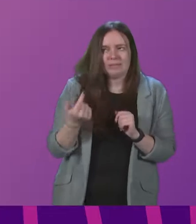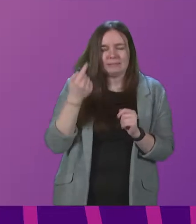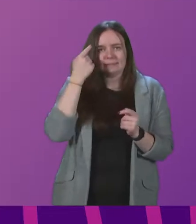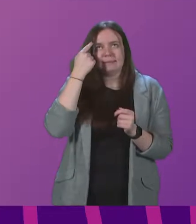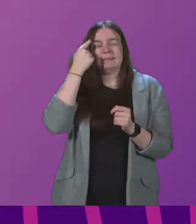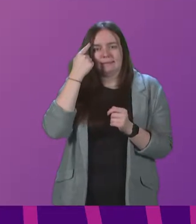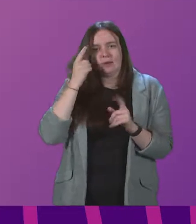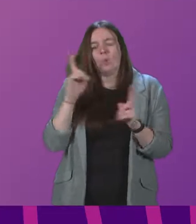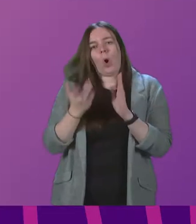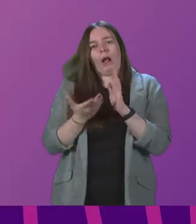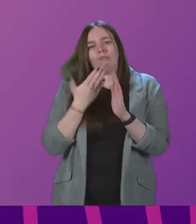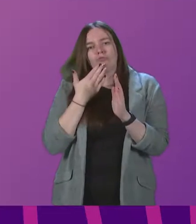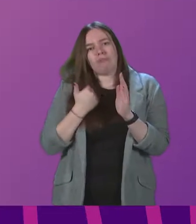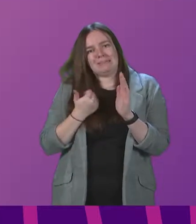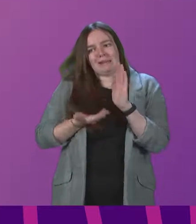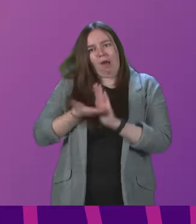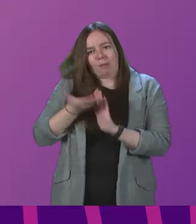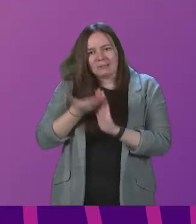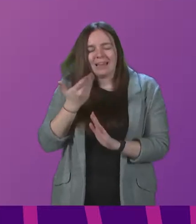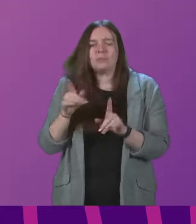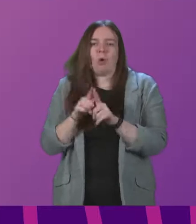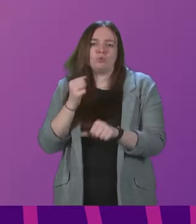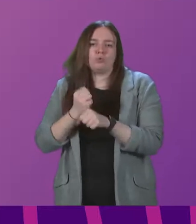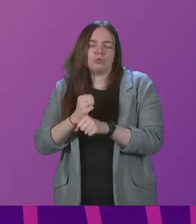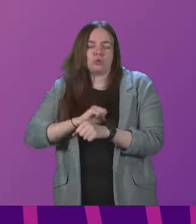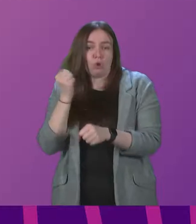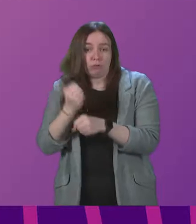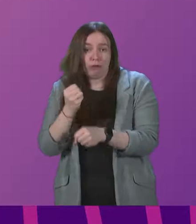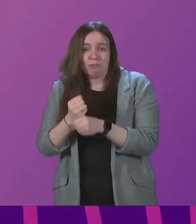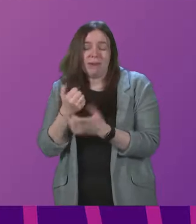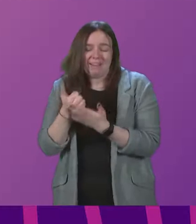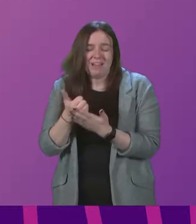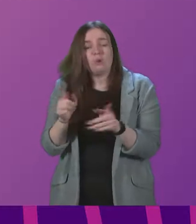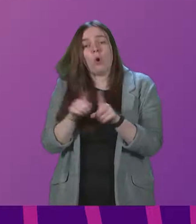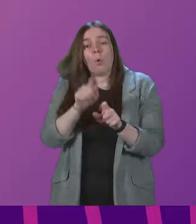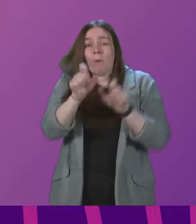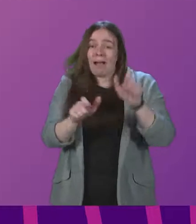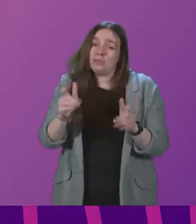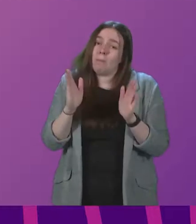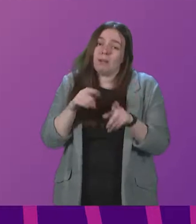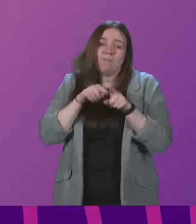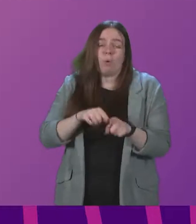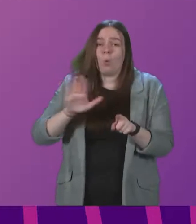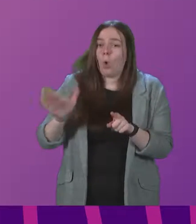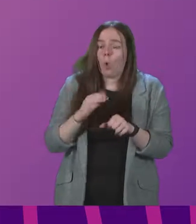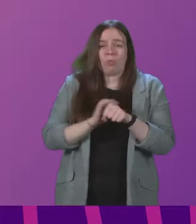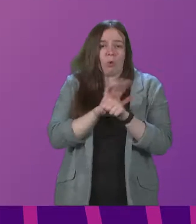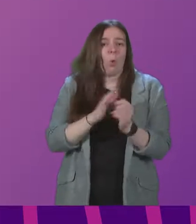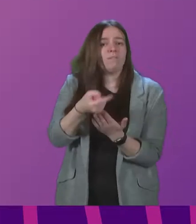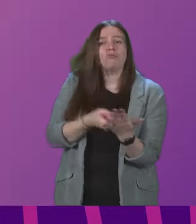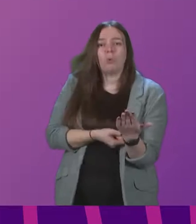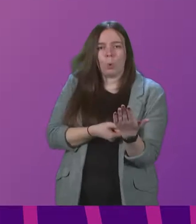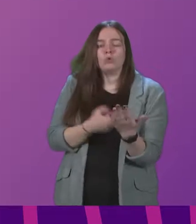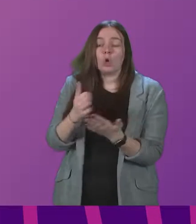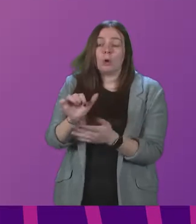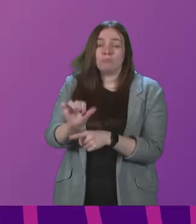operator updates and Scottish Government guidance. And I would also appeal to passengers to please follow all the basic COVID-19 measures to protect